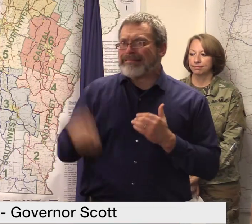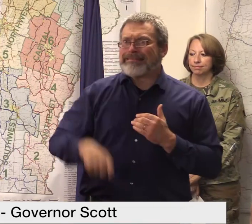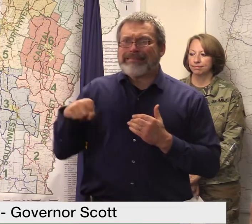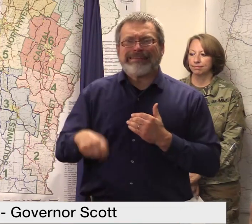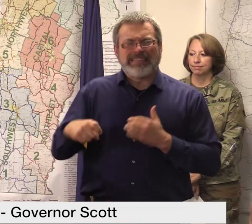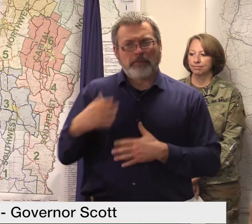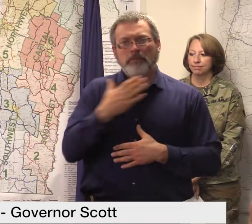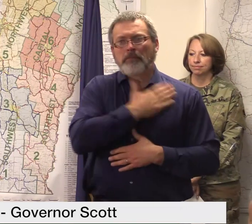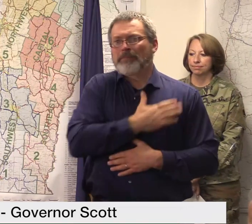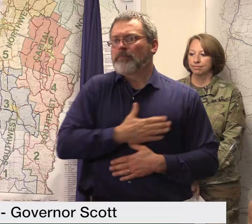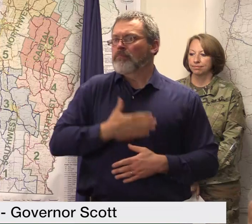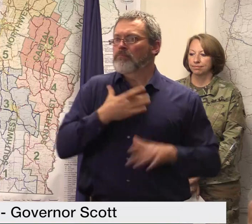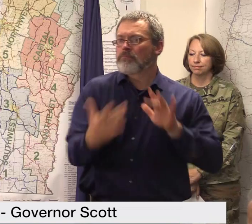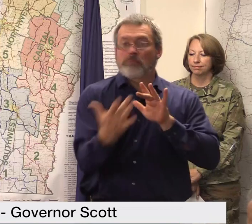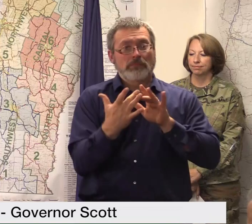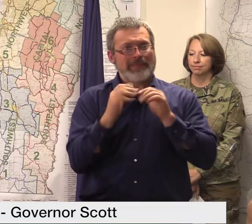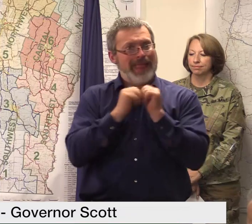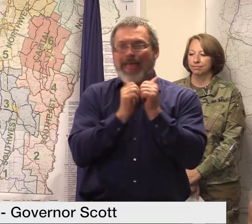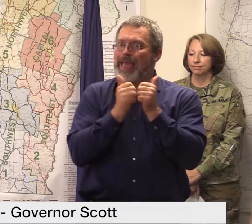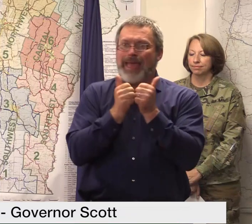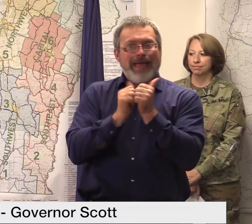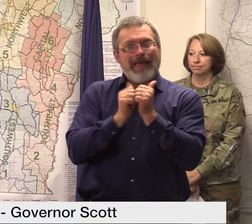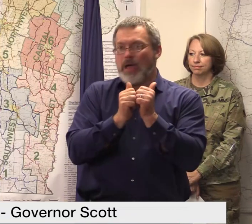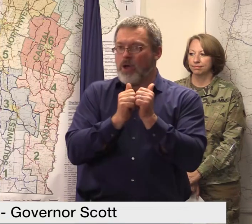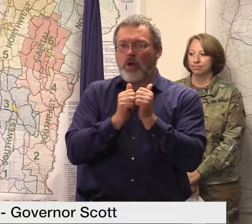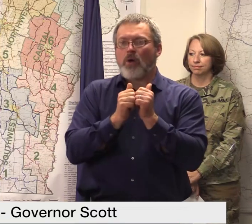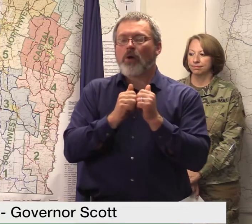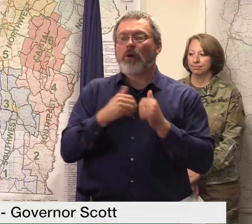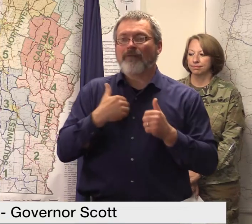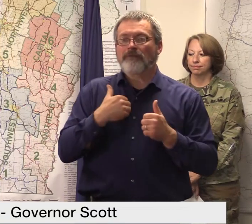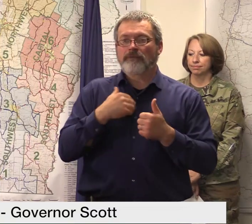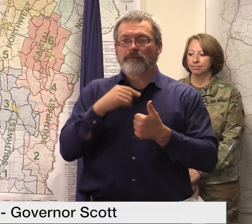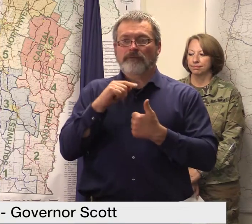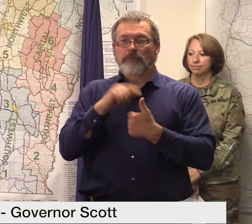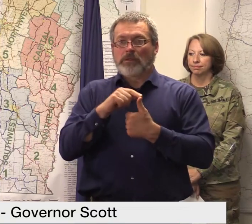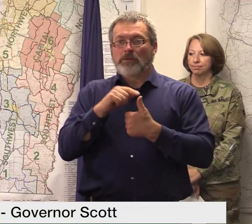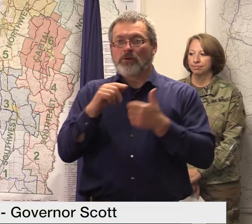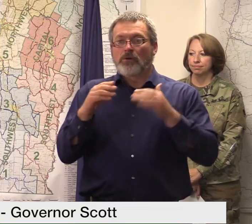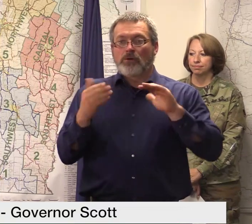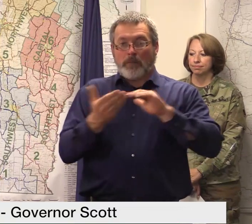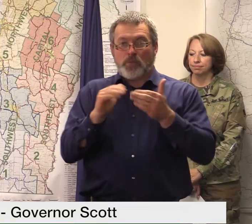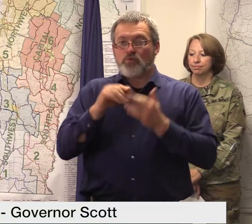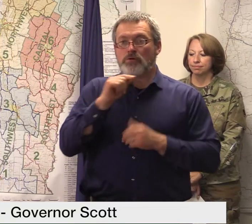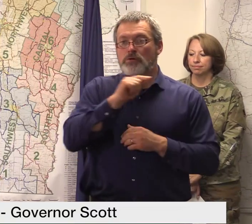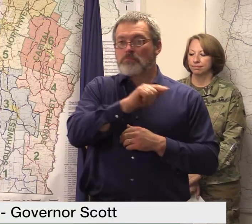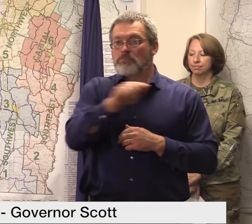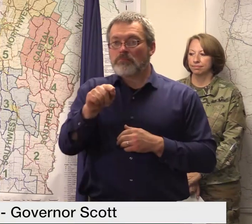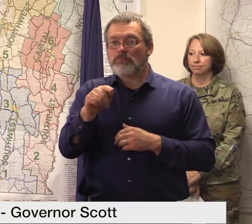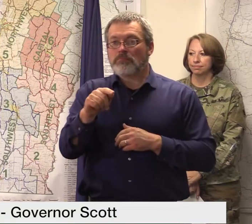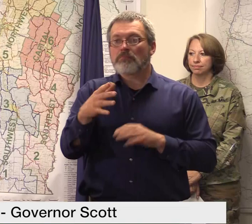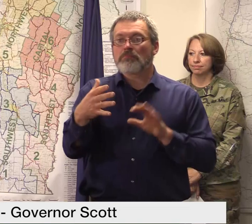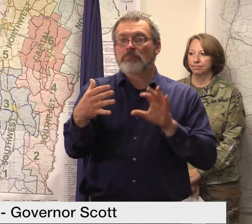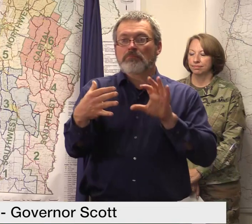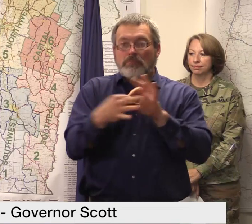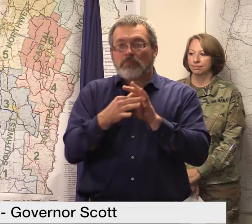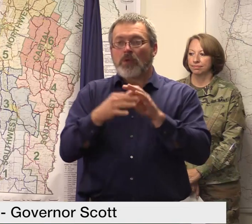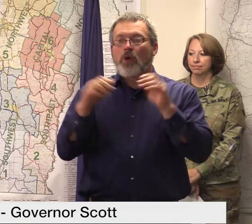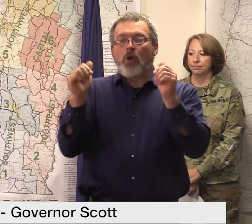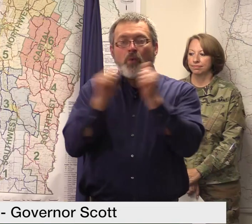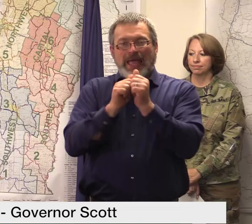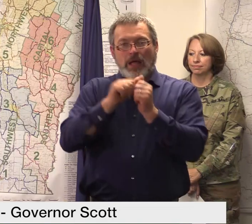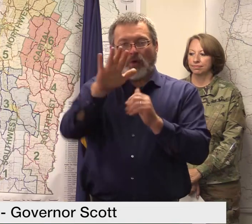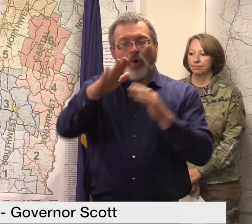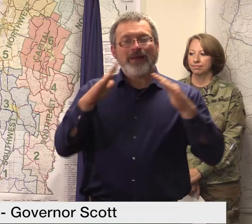community community members should raise requests to local leadership who will aggregate and prioritize these